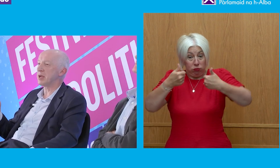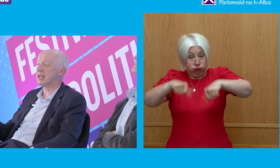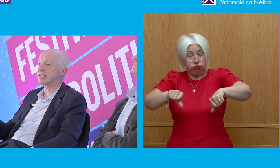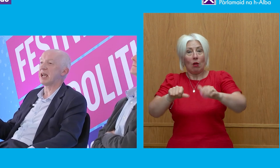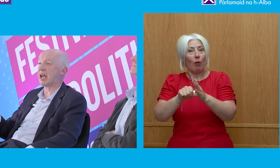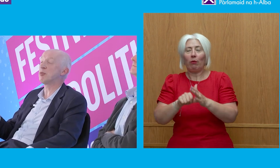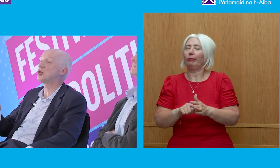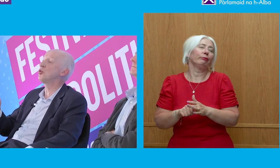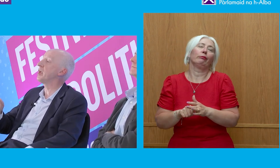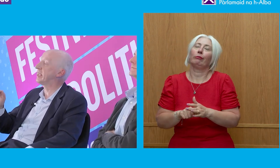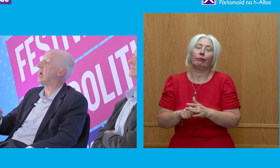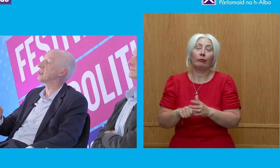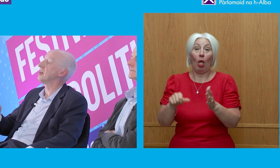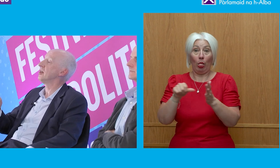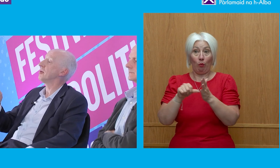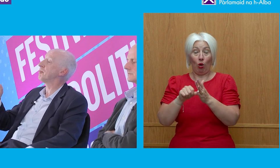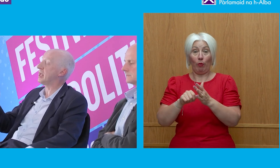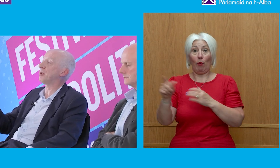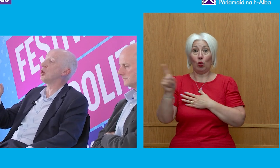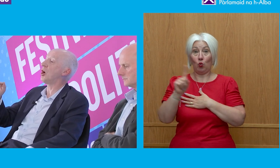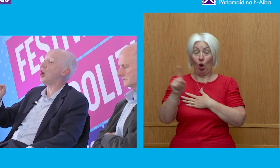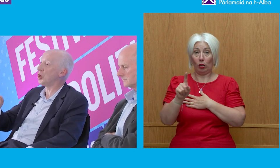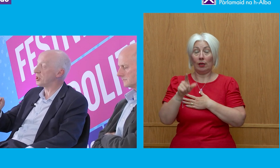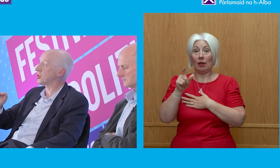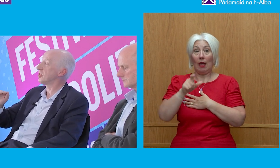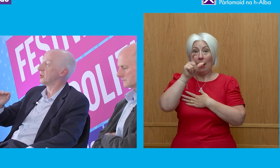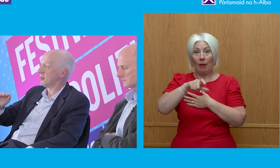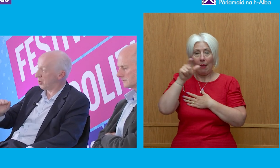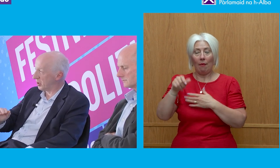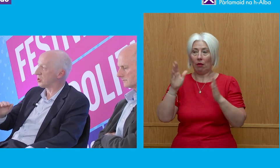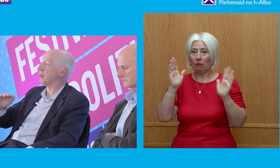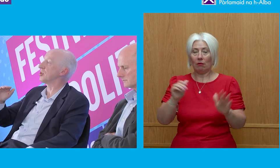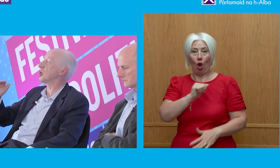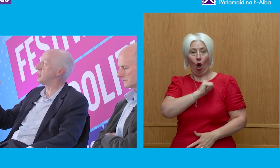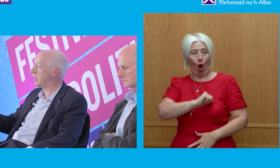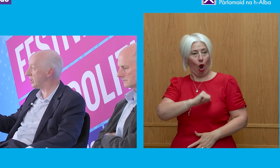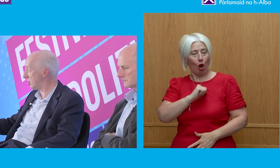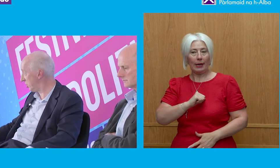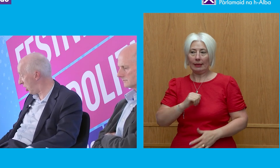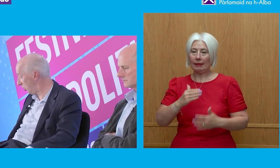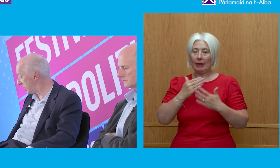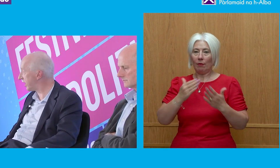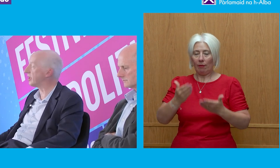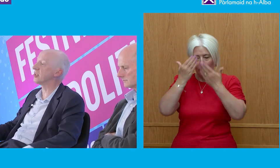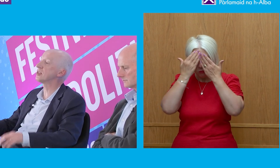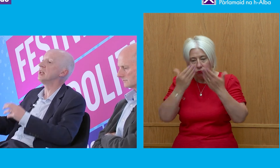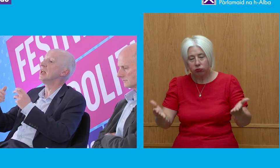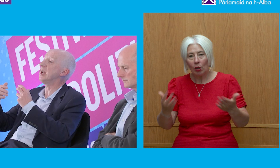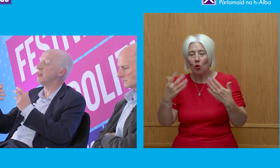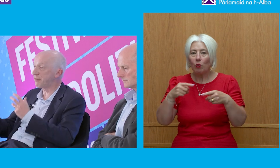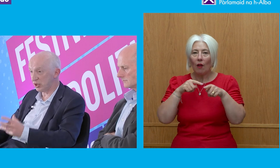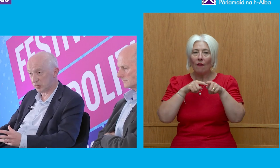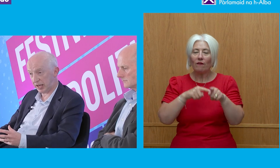The problem is how do we get people who are honest public servants who adhere to the Nolan standards